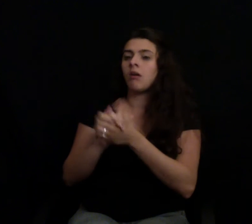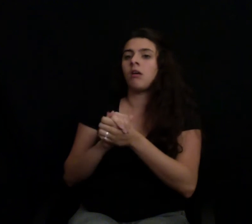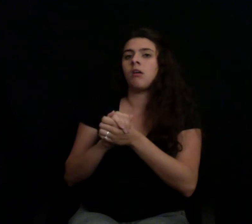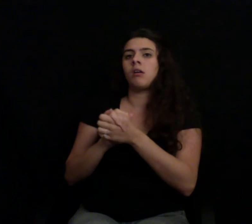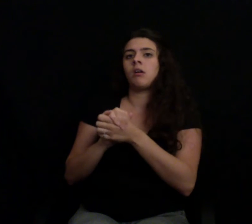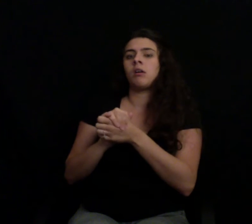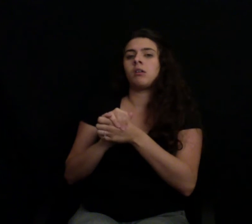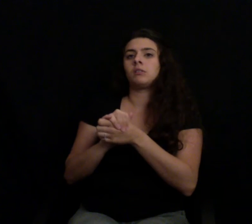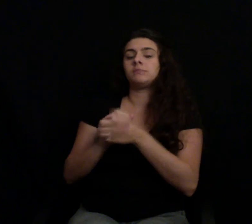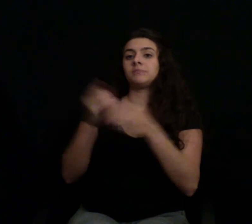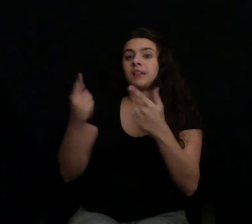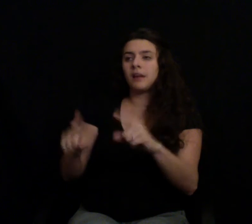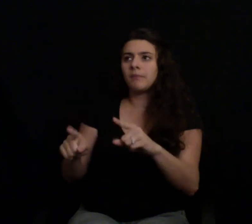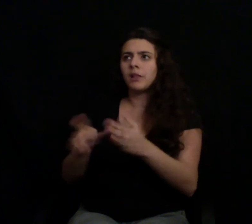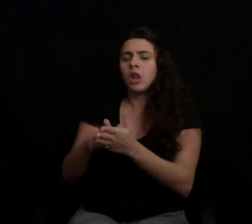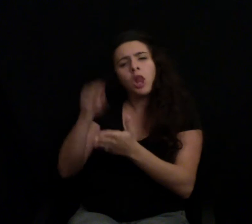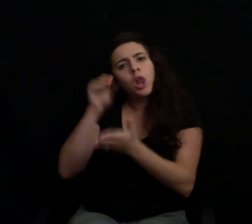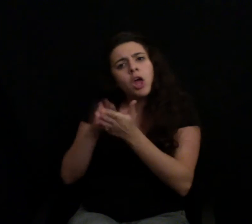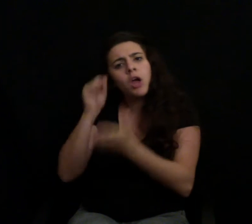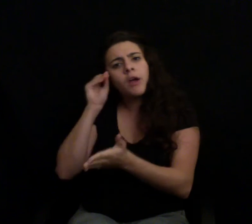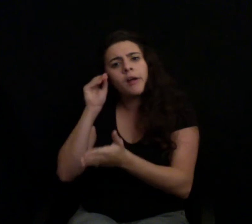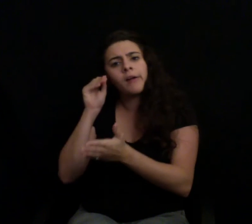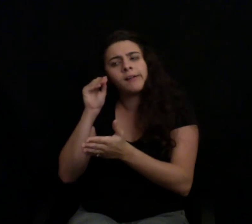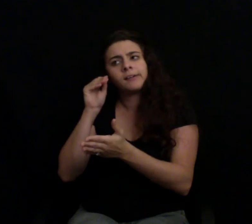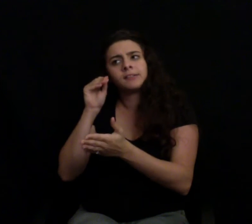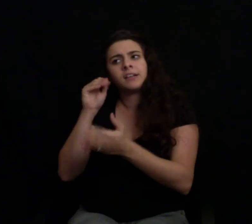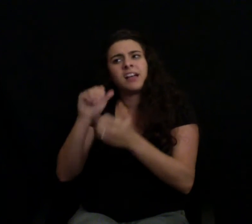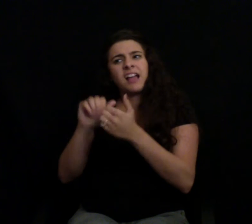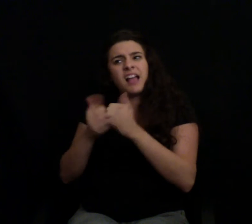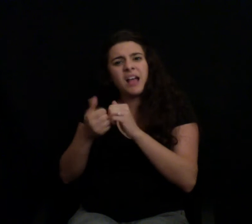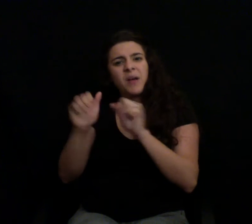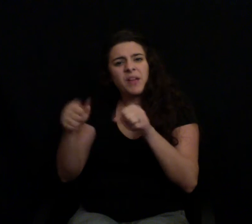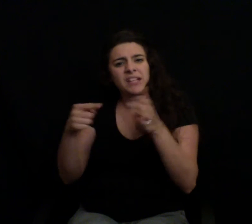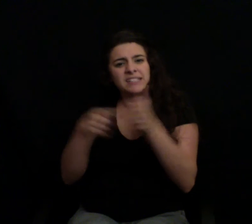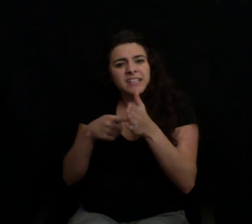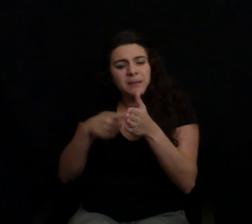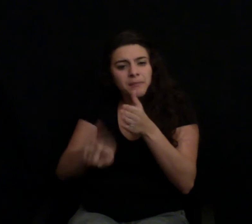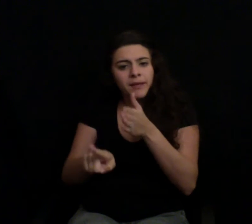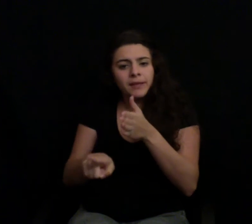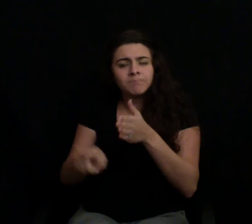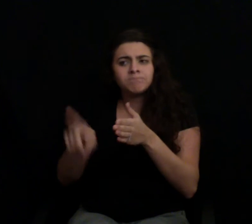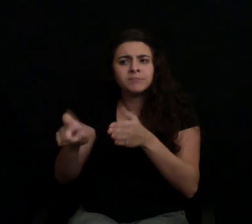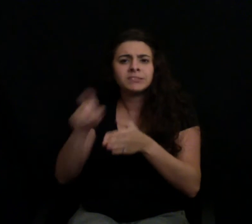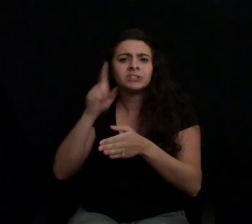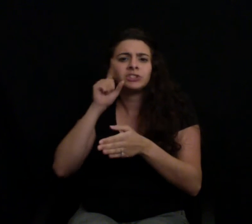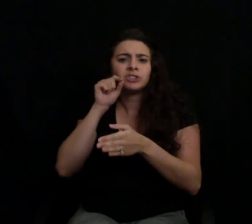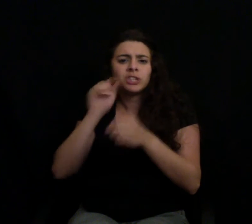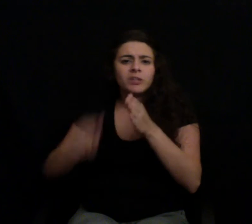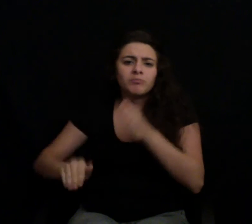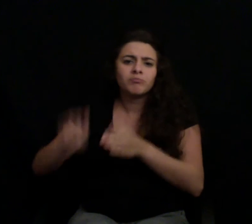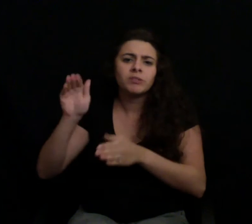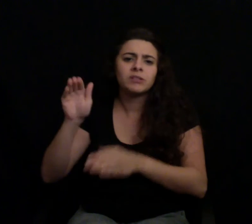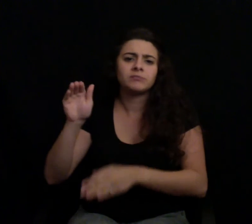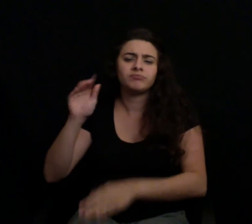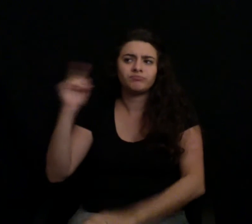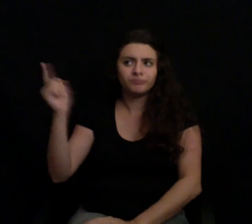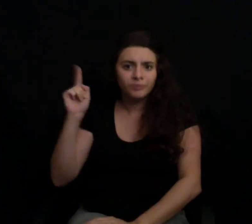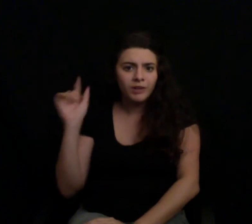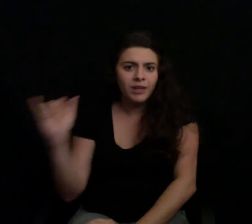is you have to keep growing chickens forever, basically. And you can only be contracted by